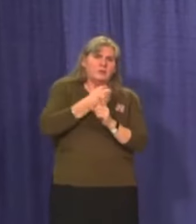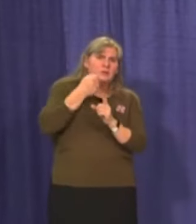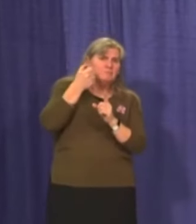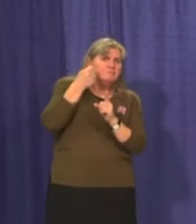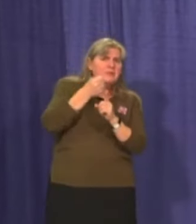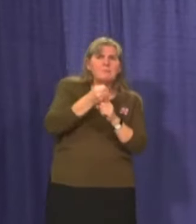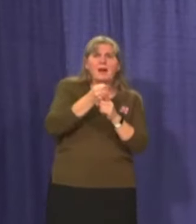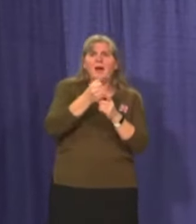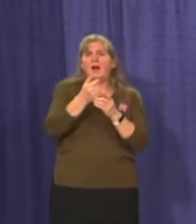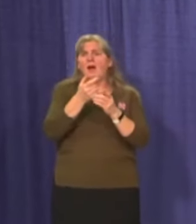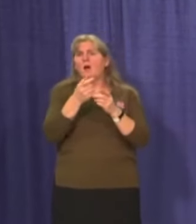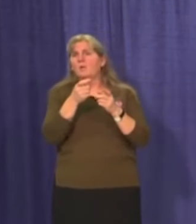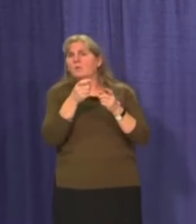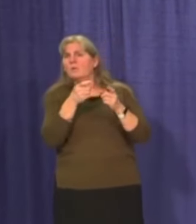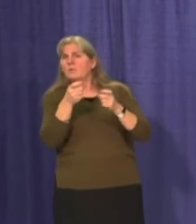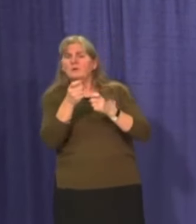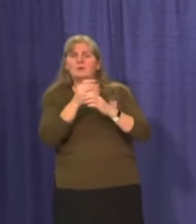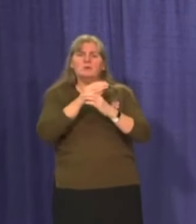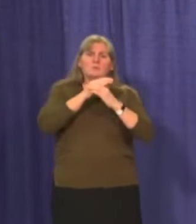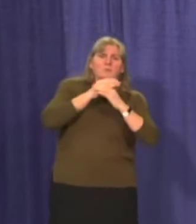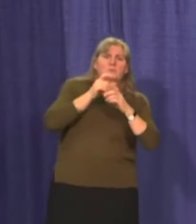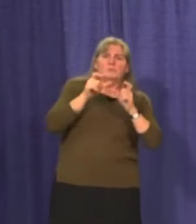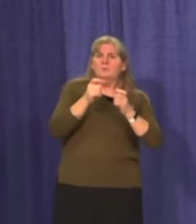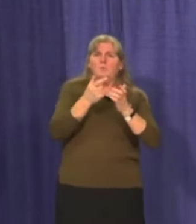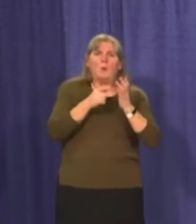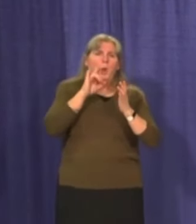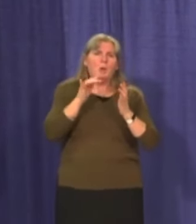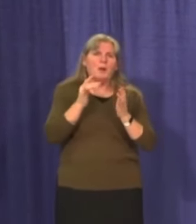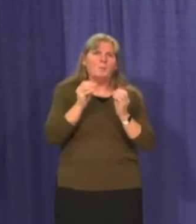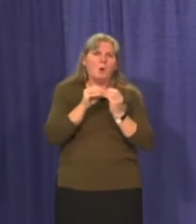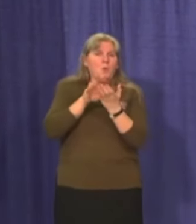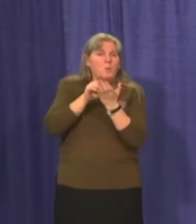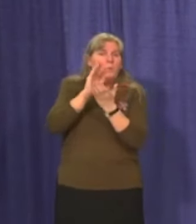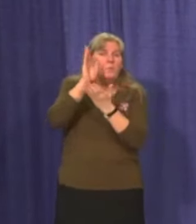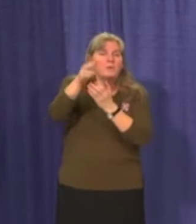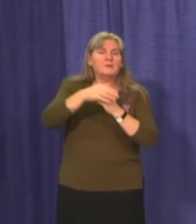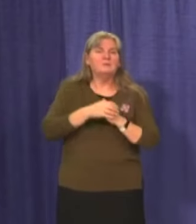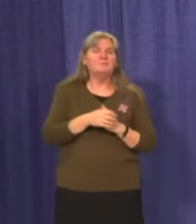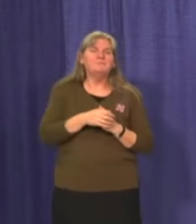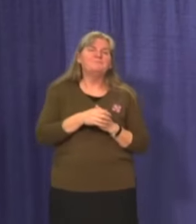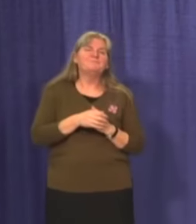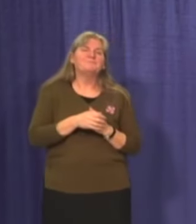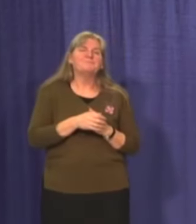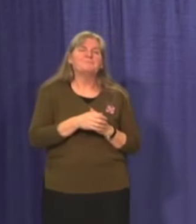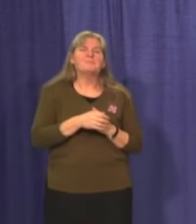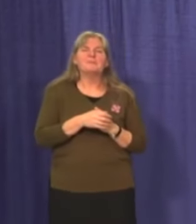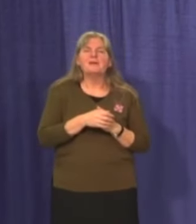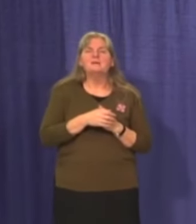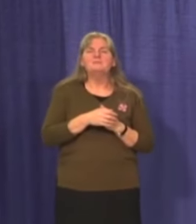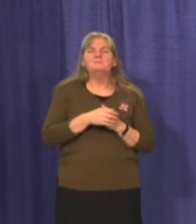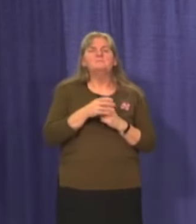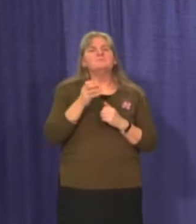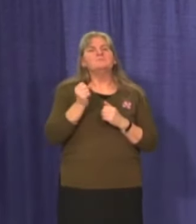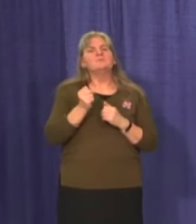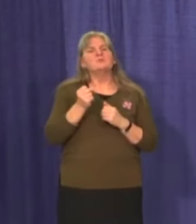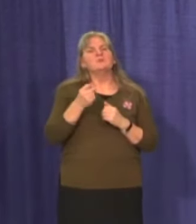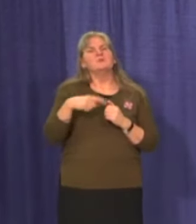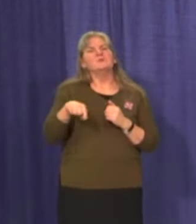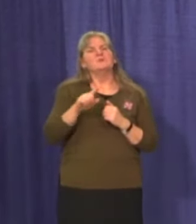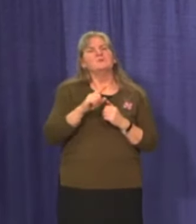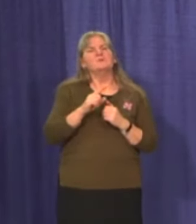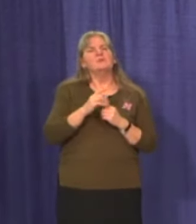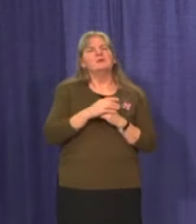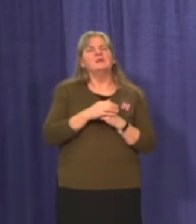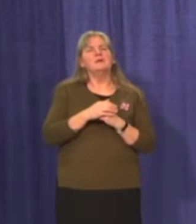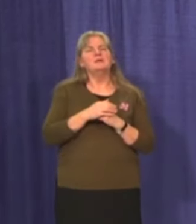Um, so, so yes, of course, then that is going to influence how confident we can, we will